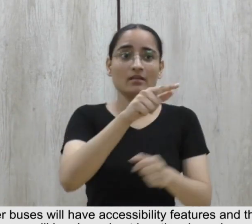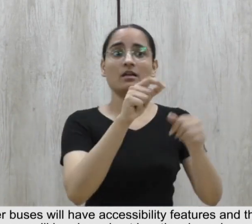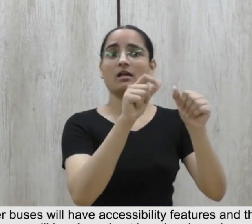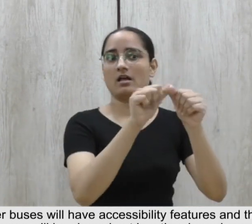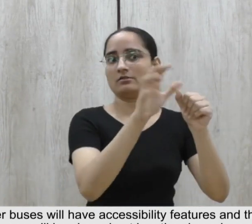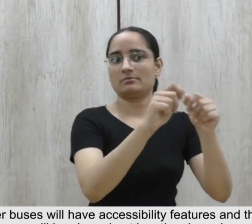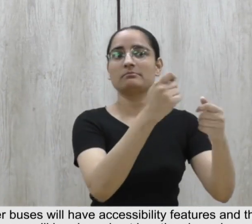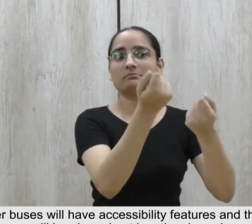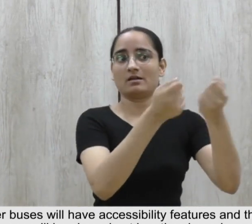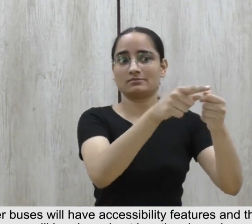-bound manner.